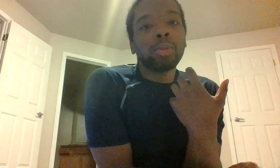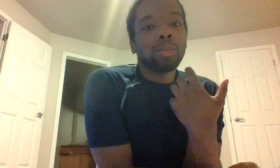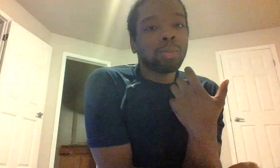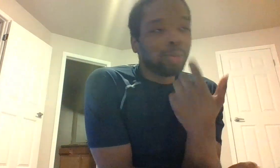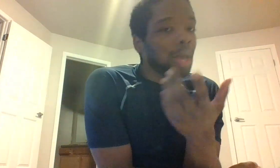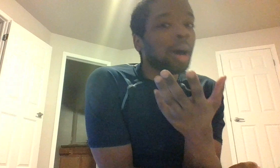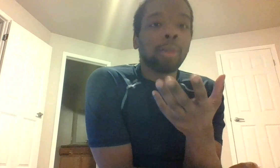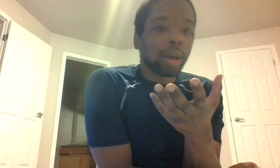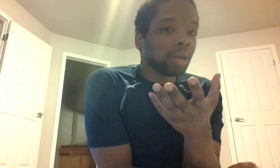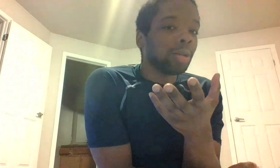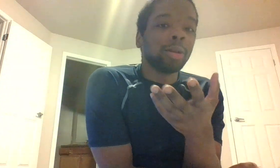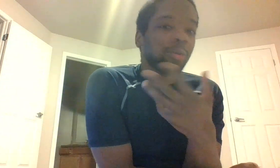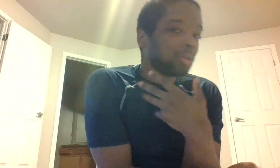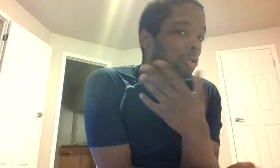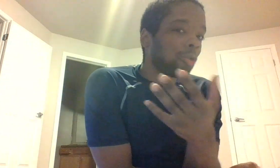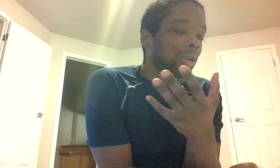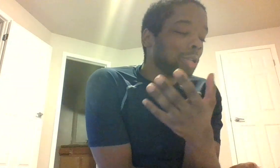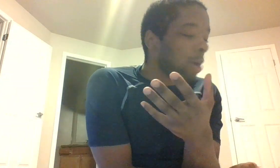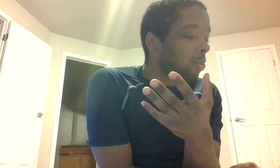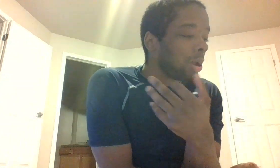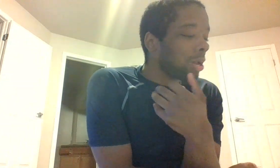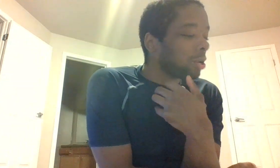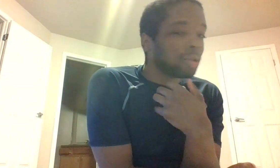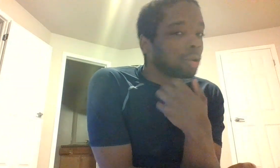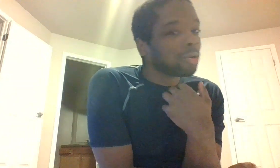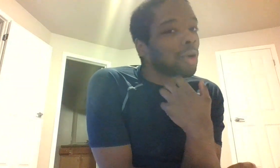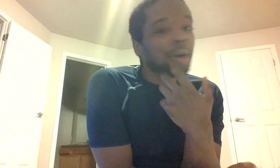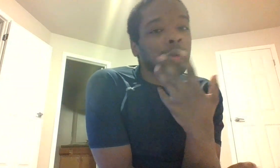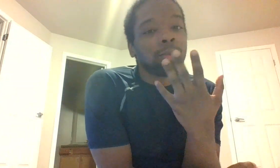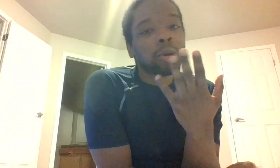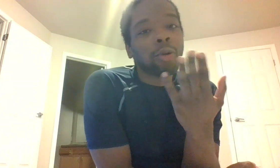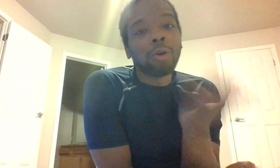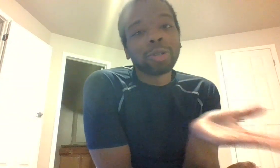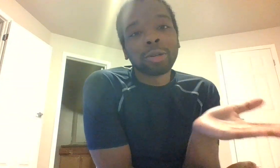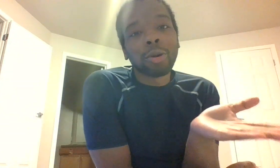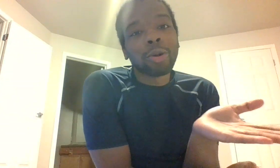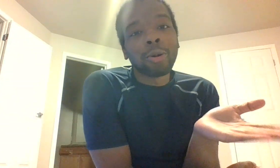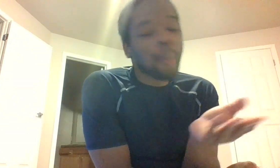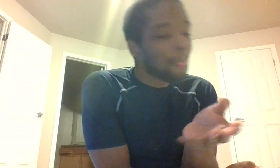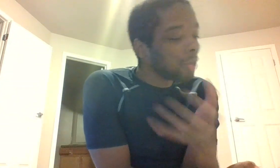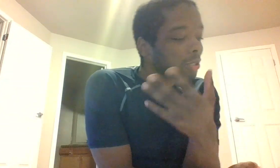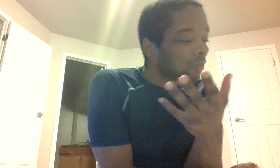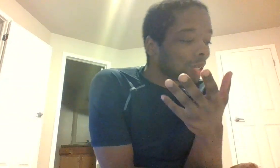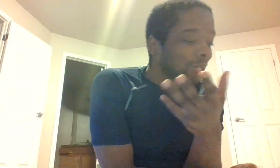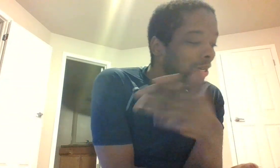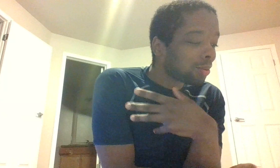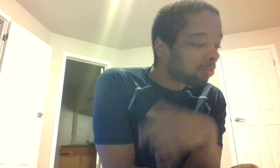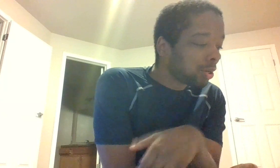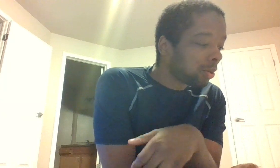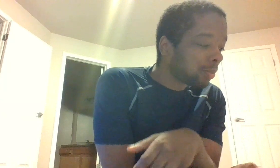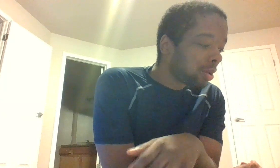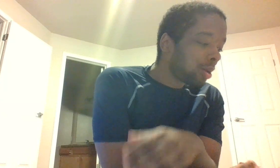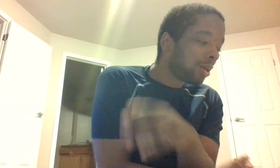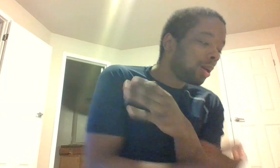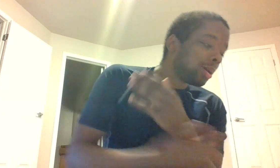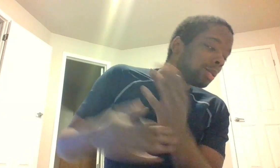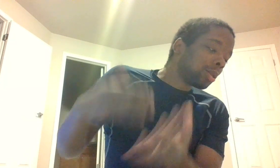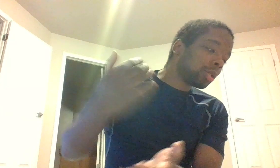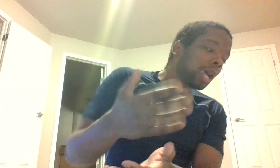yeah like i said certain range operating so you out in the middle ocean don't know stuff like that you know single-sided